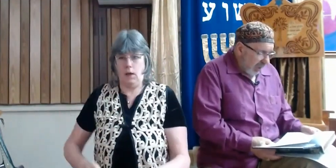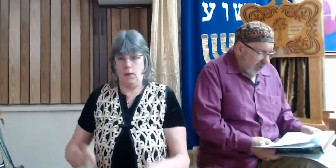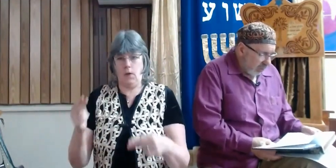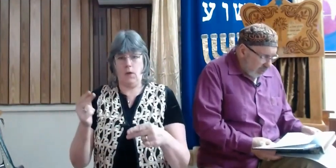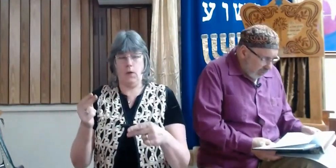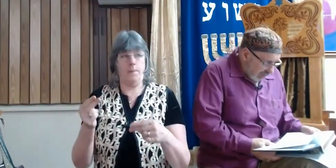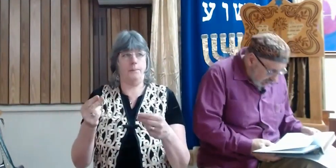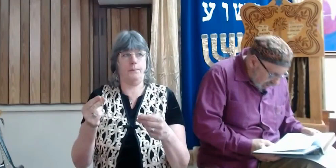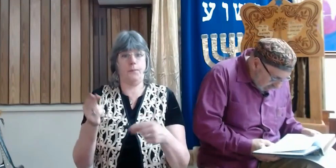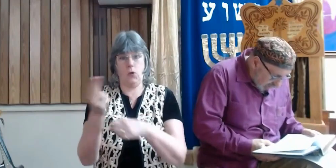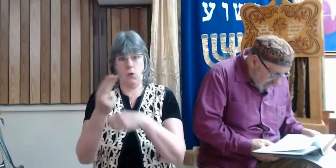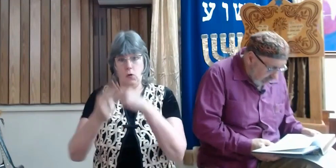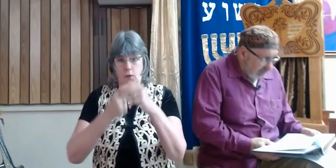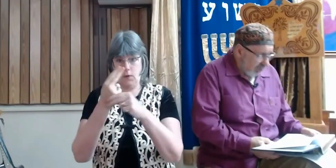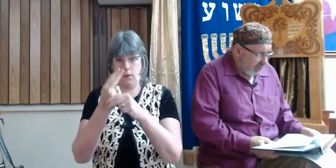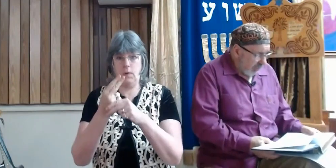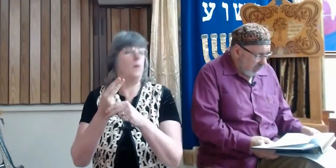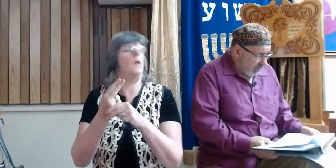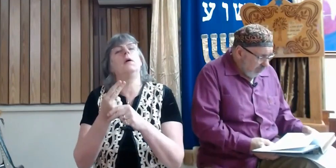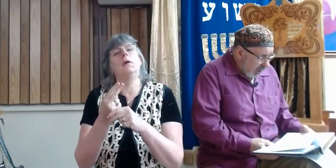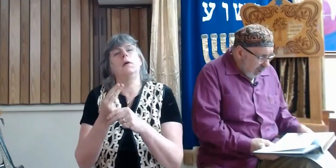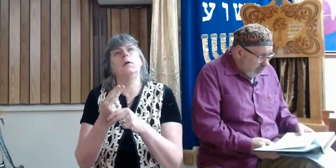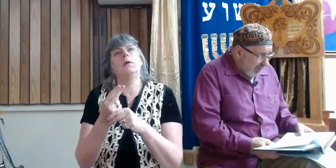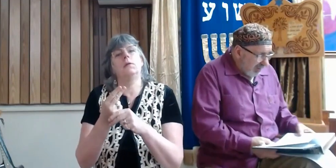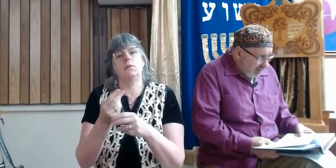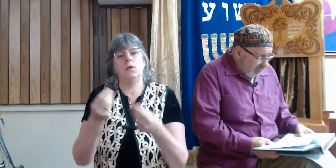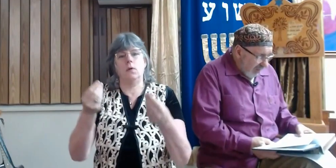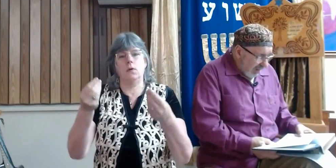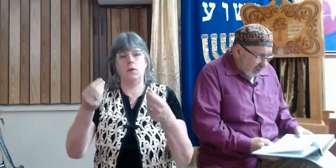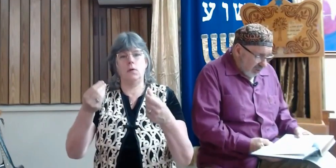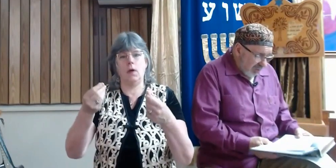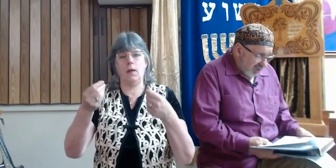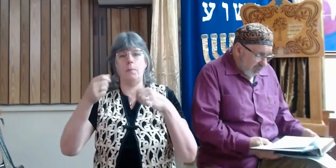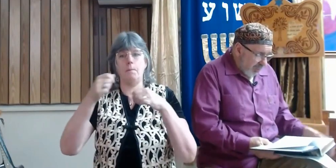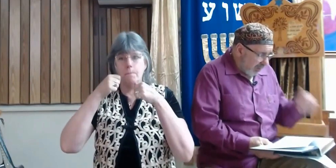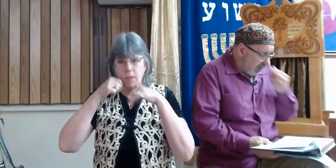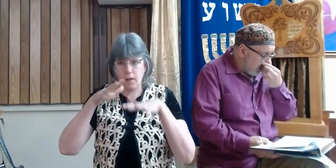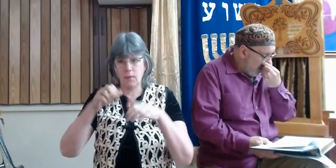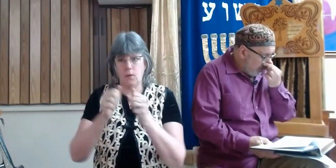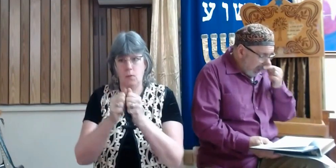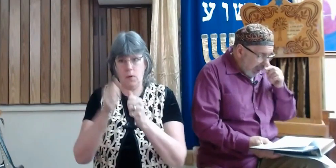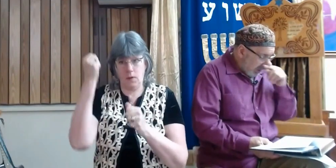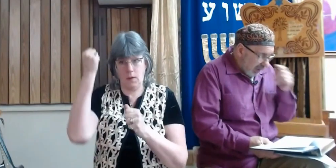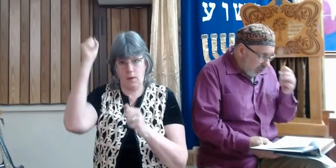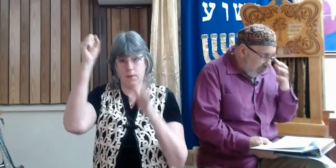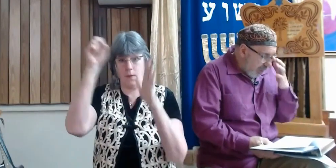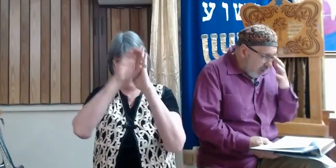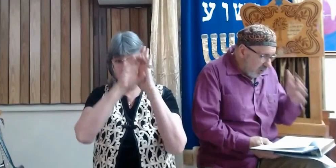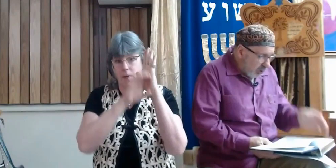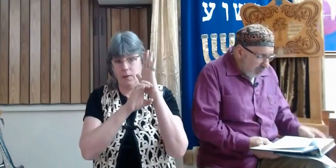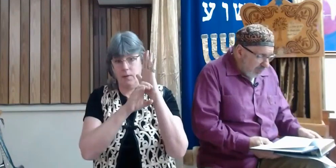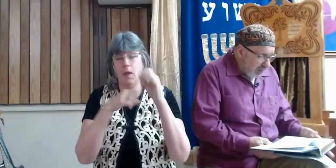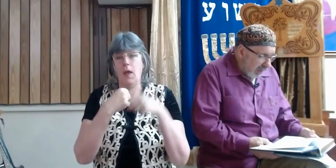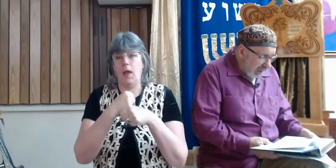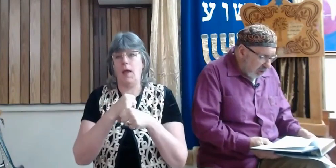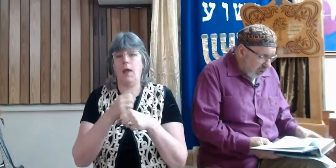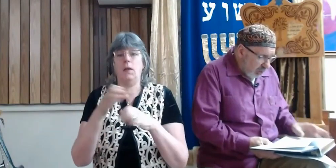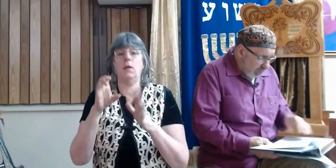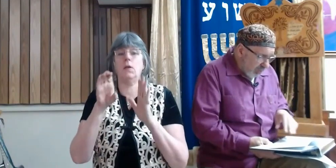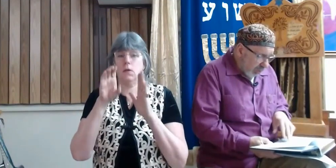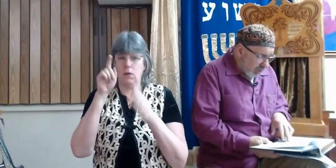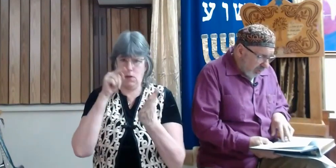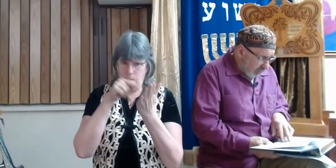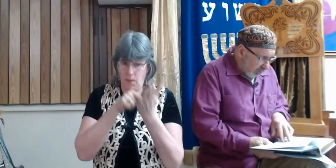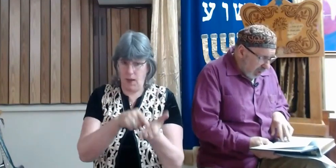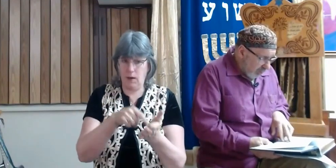Blessed are you, Lord, and our kingdom of the universe, who has sanctified us with his commandments, and has commanded us to be engaged